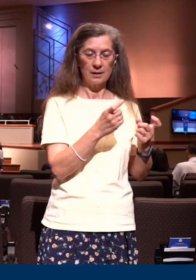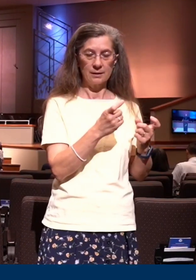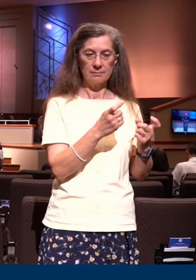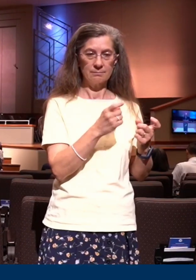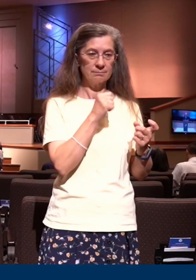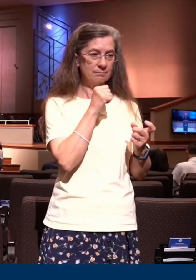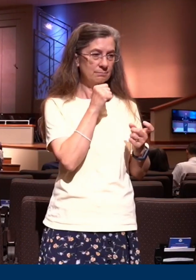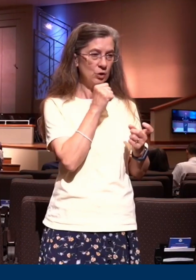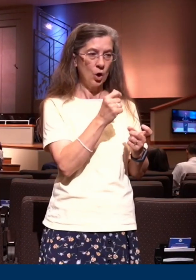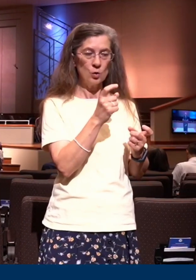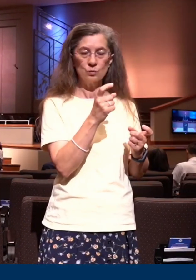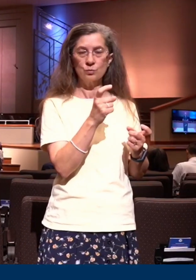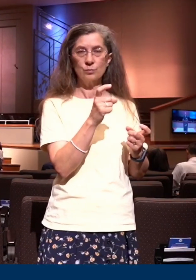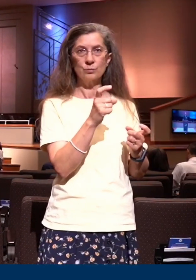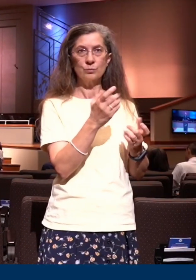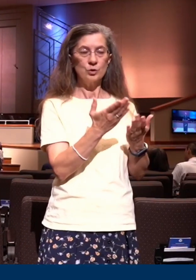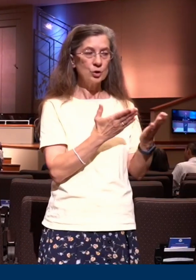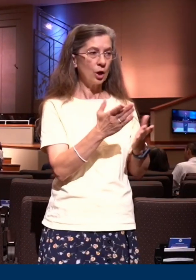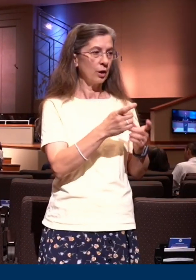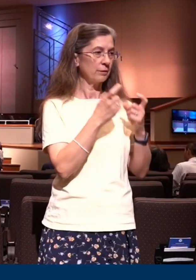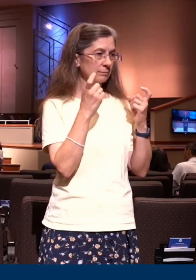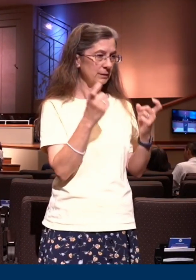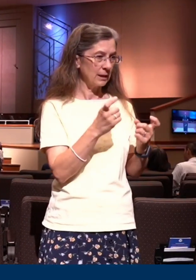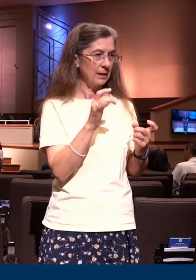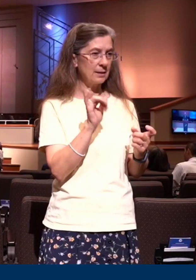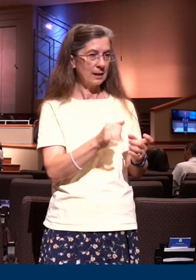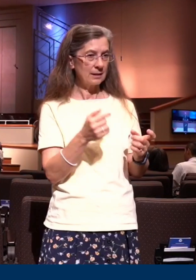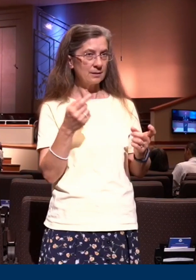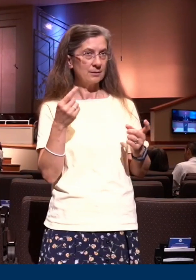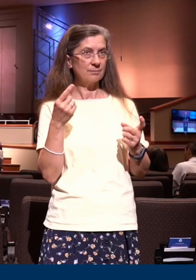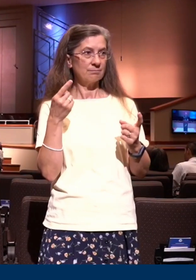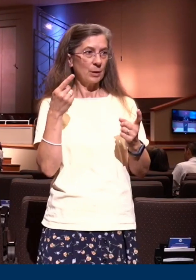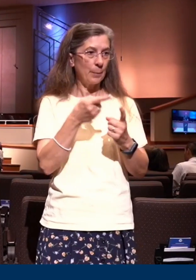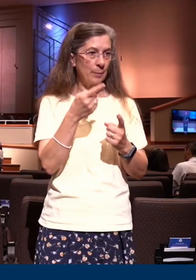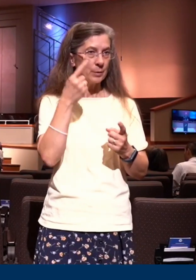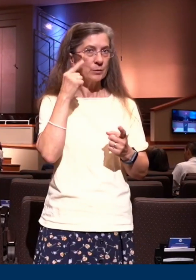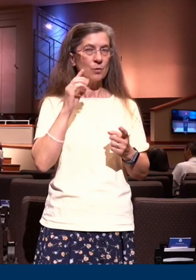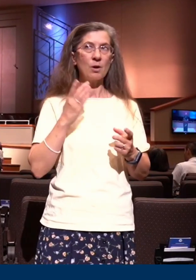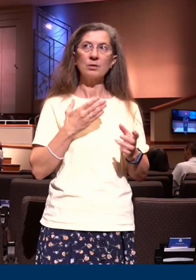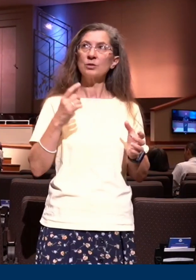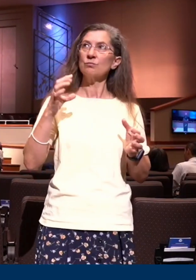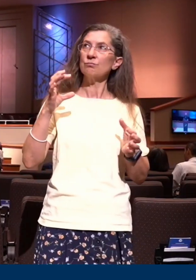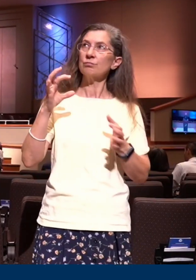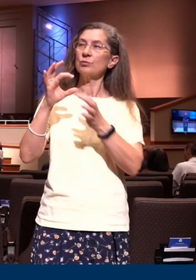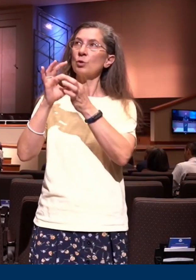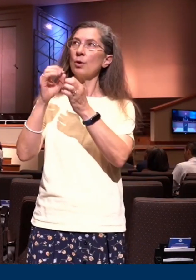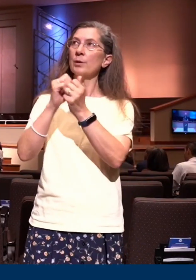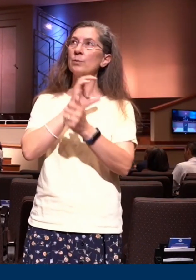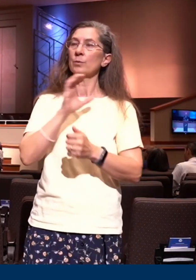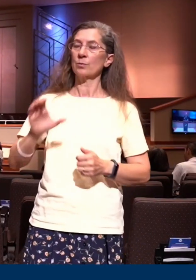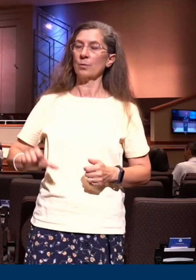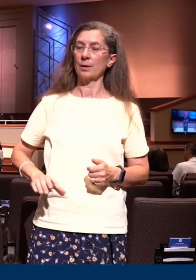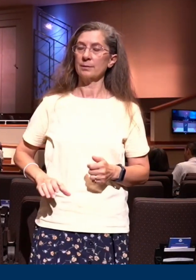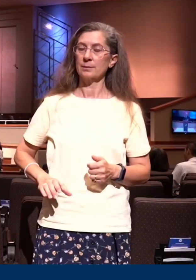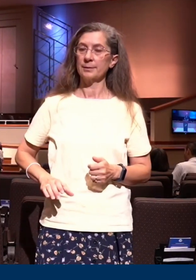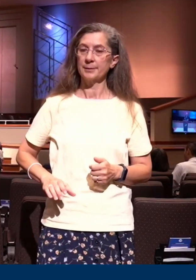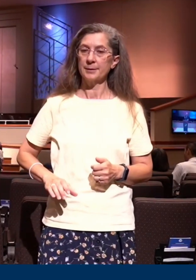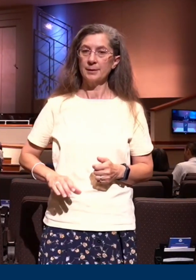sin that is the purpose of this planting that you would know the victory of Christ and this is a victory for now and